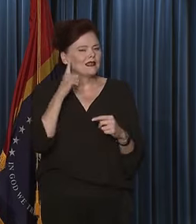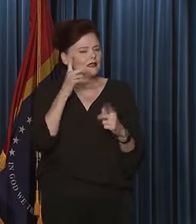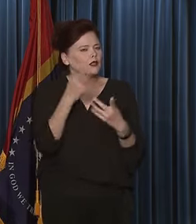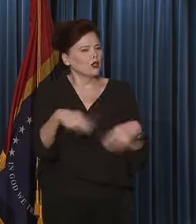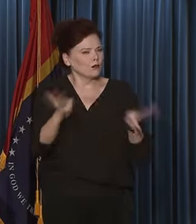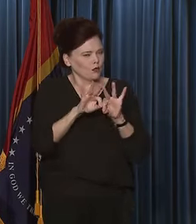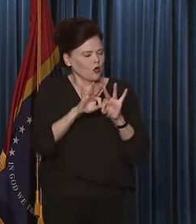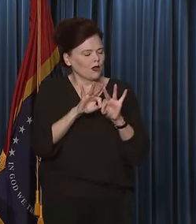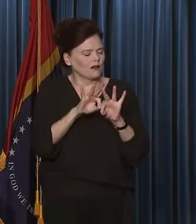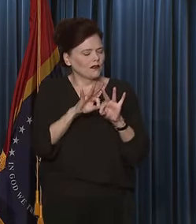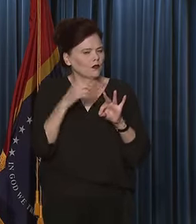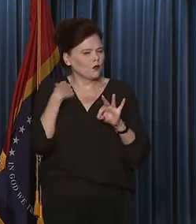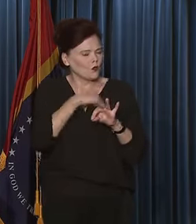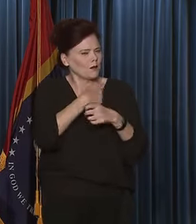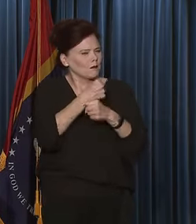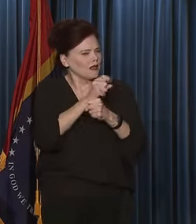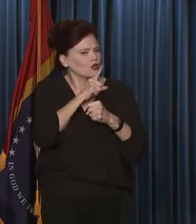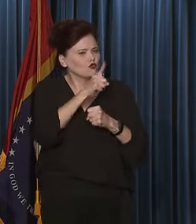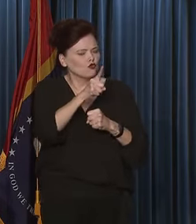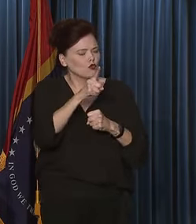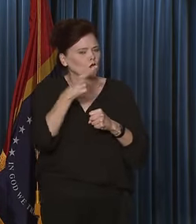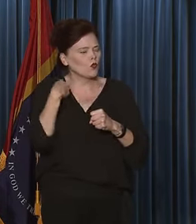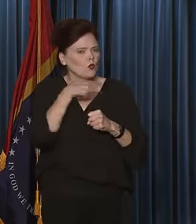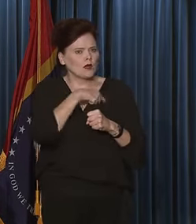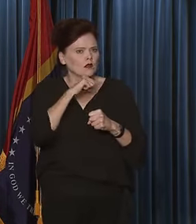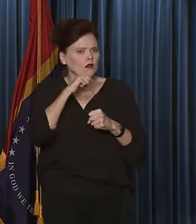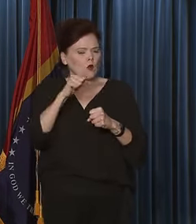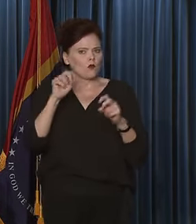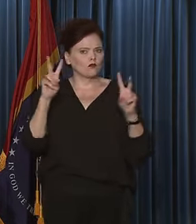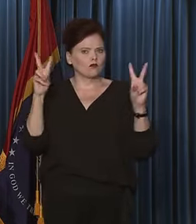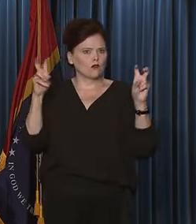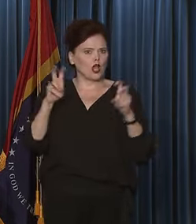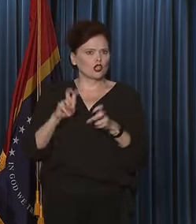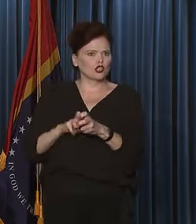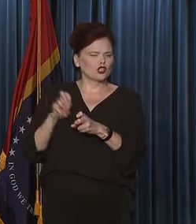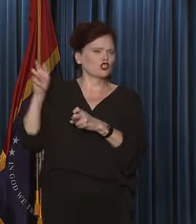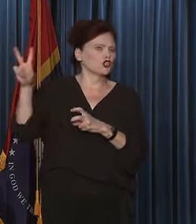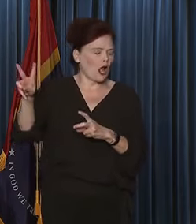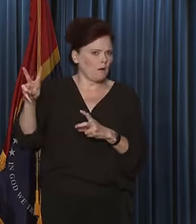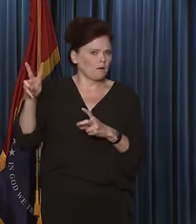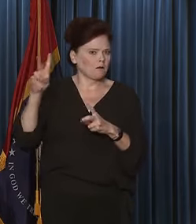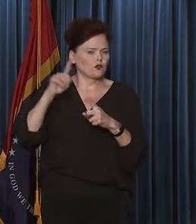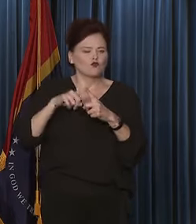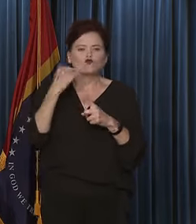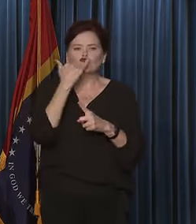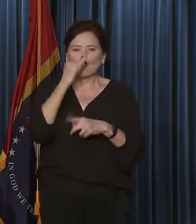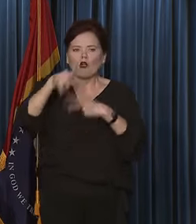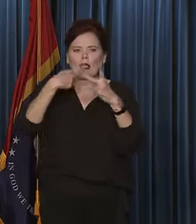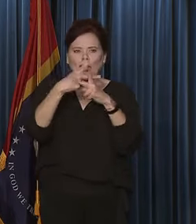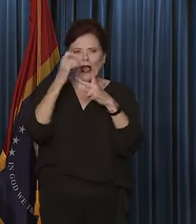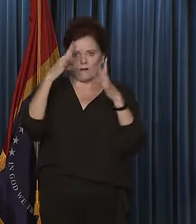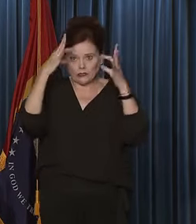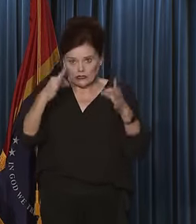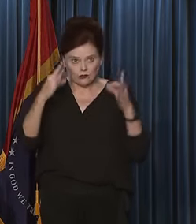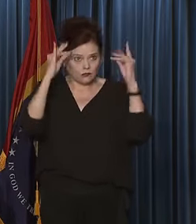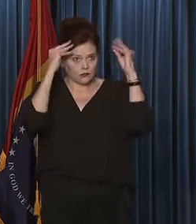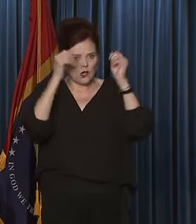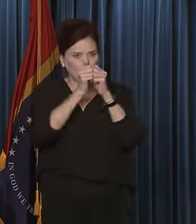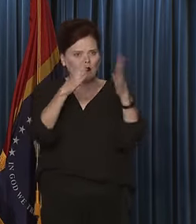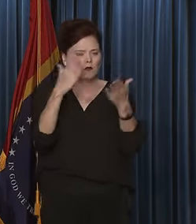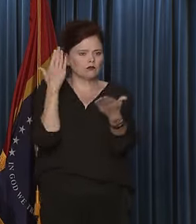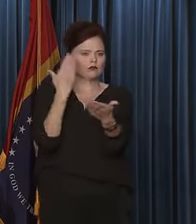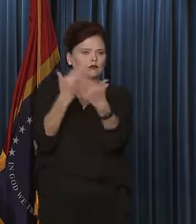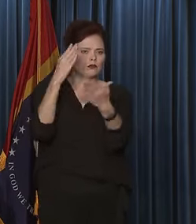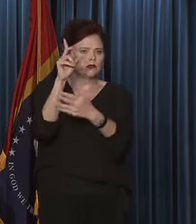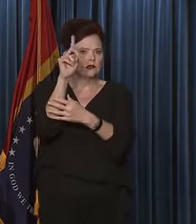important that we make sure that we don't jump to irresponsible conclusions without having the data to verify